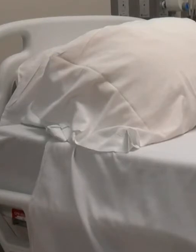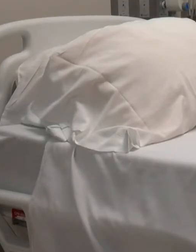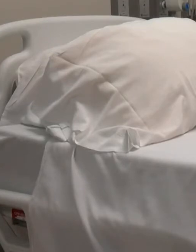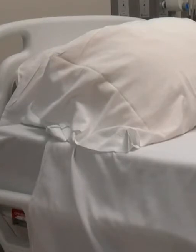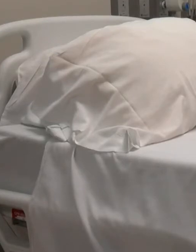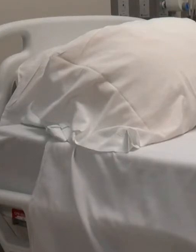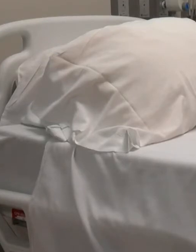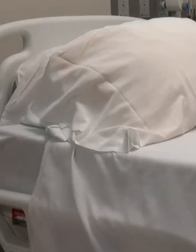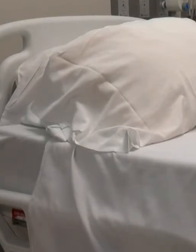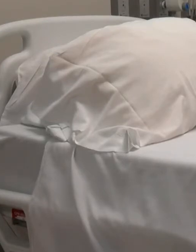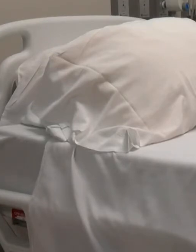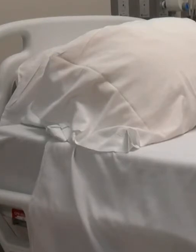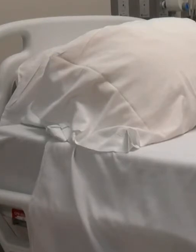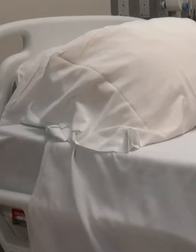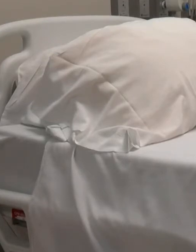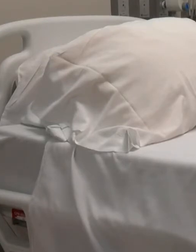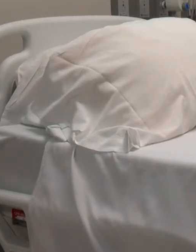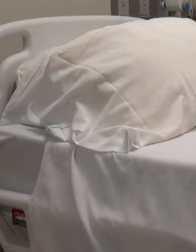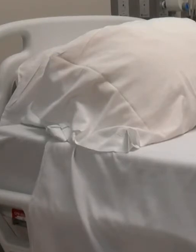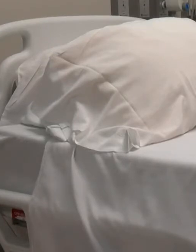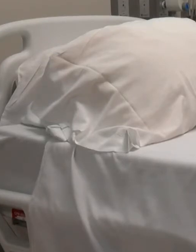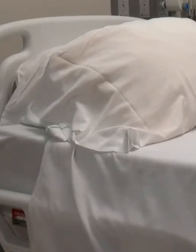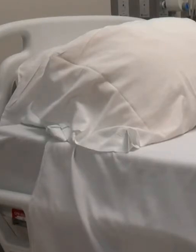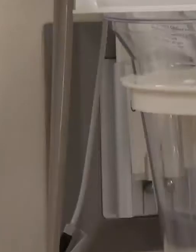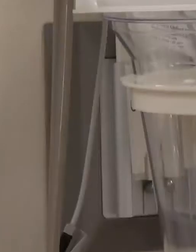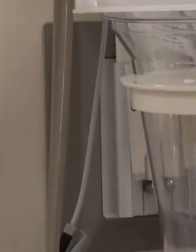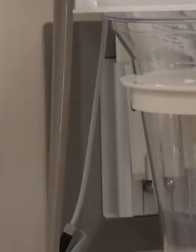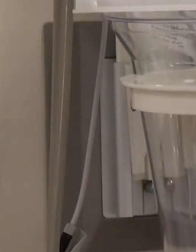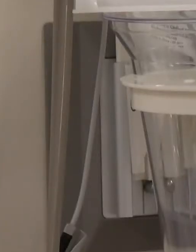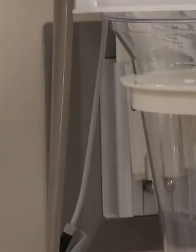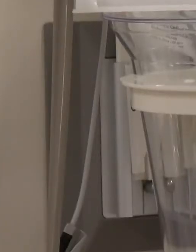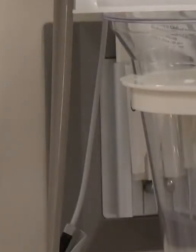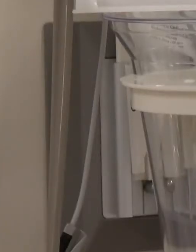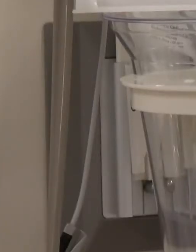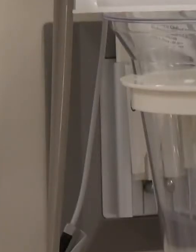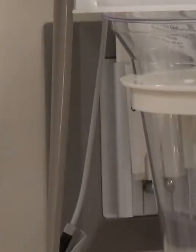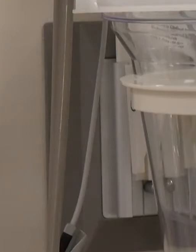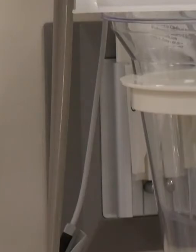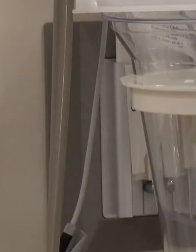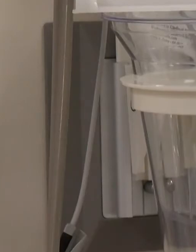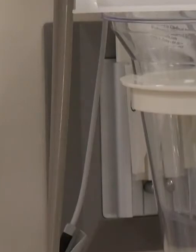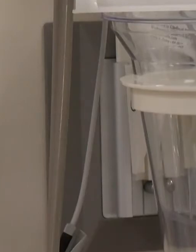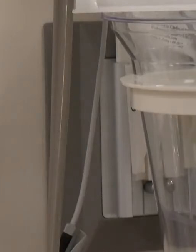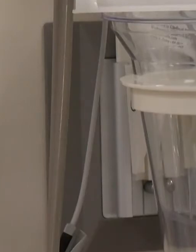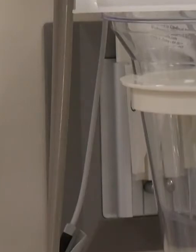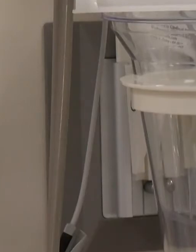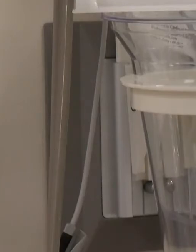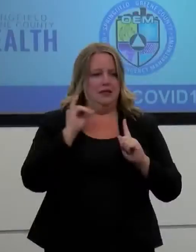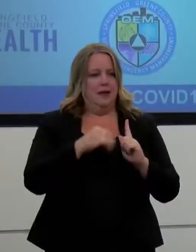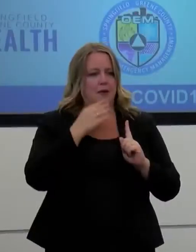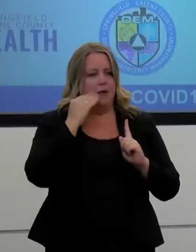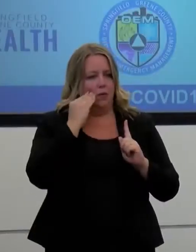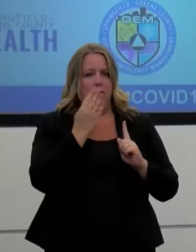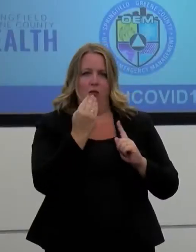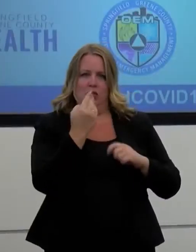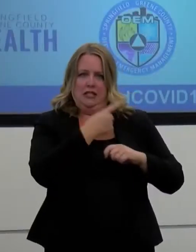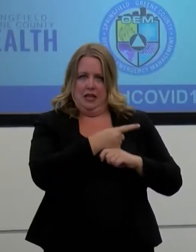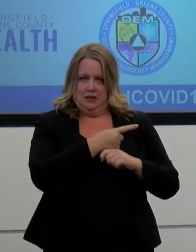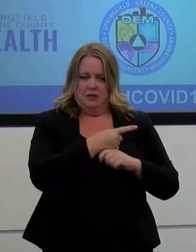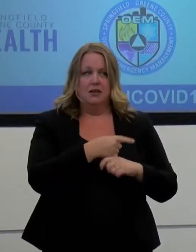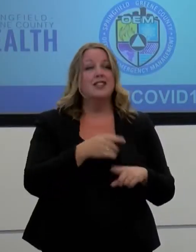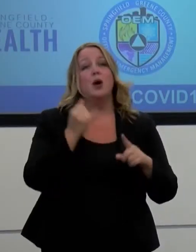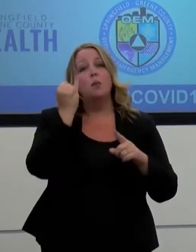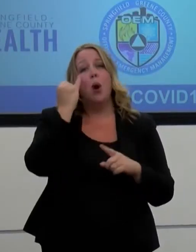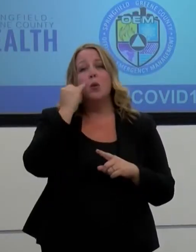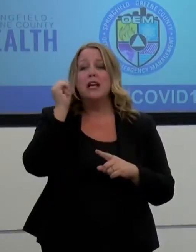with someone with COVID for more than 15 minutes, you could be exposed. So if your aunt calls and tells you she's positive and you had